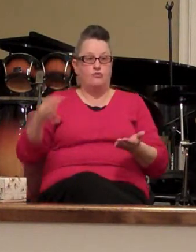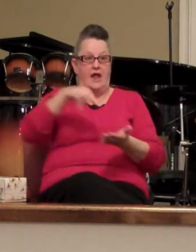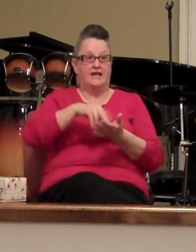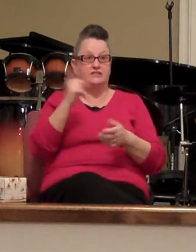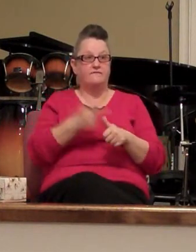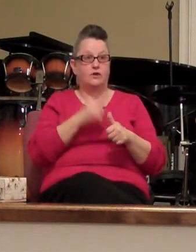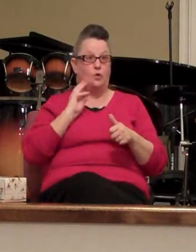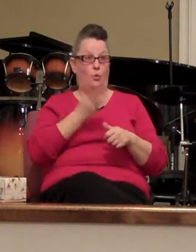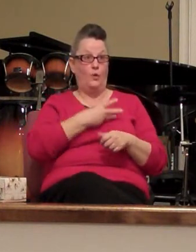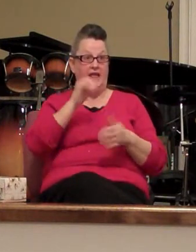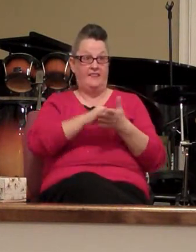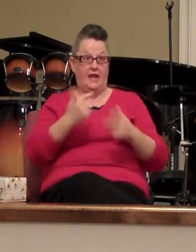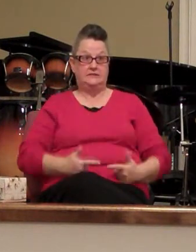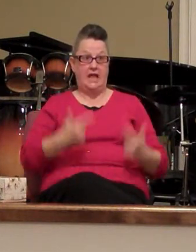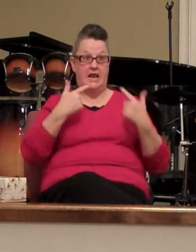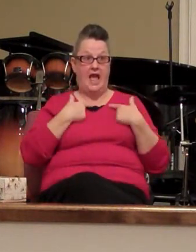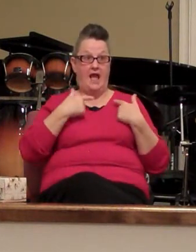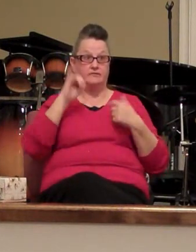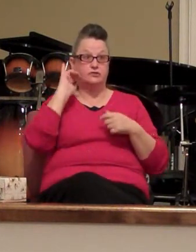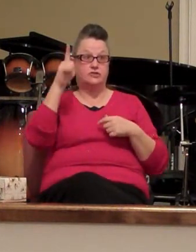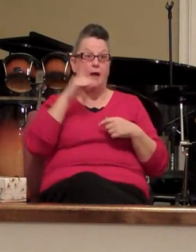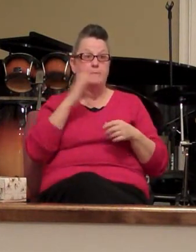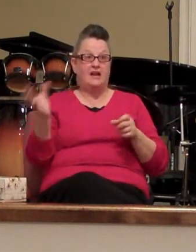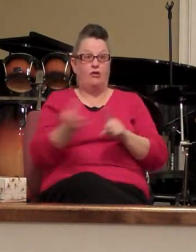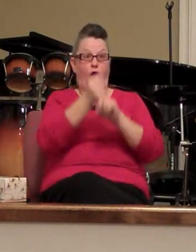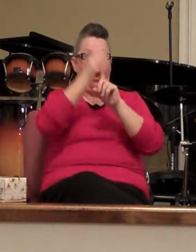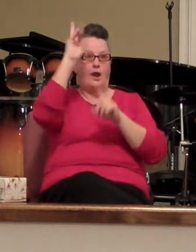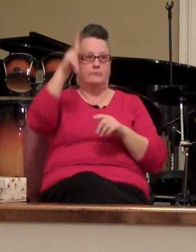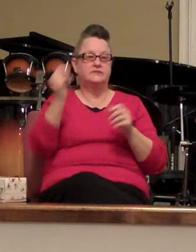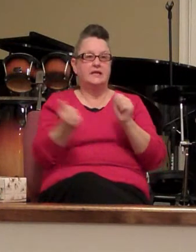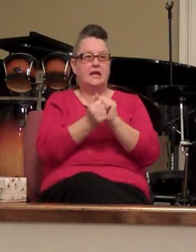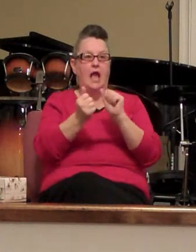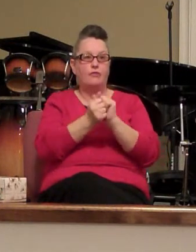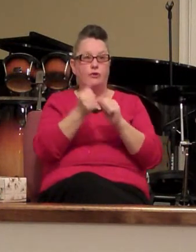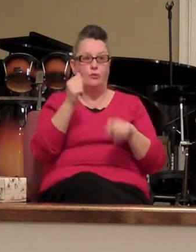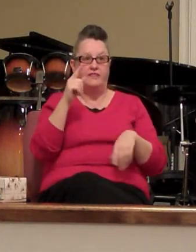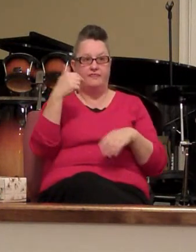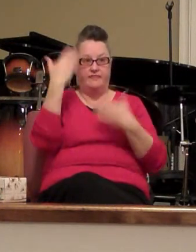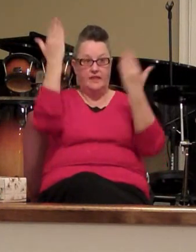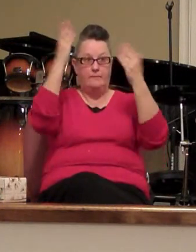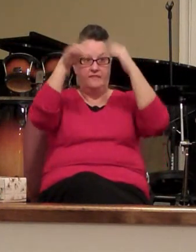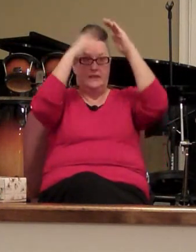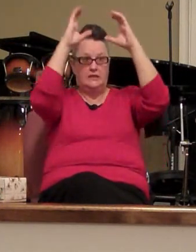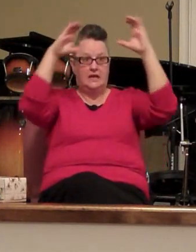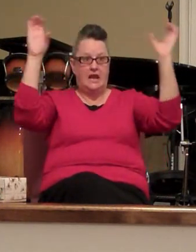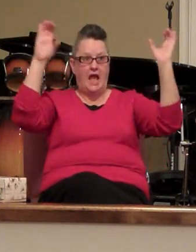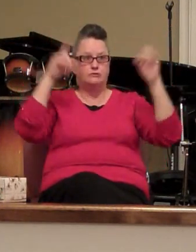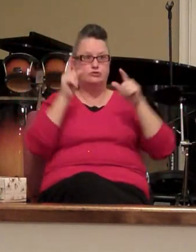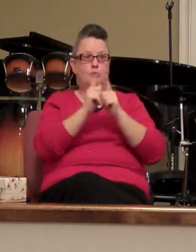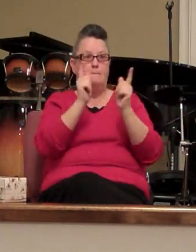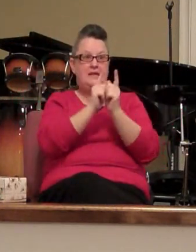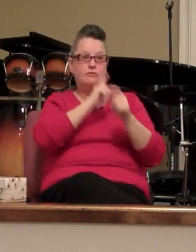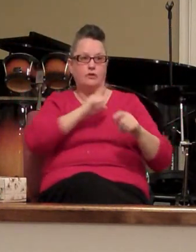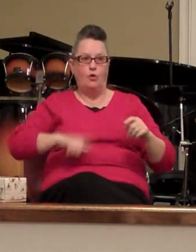are alive and remain shall be called up together with them in the clouds to meet the Lord in the air.